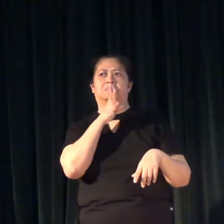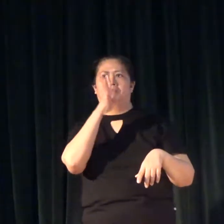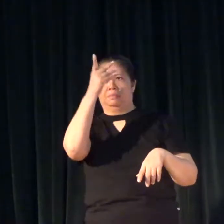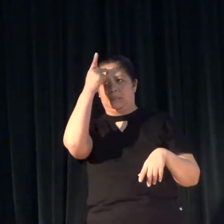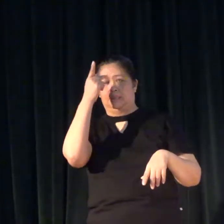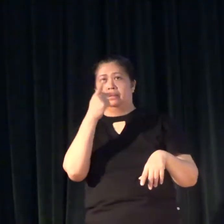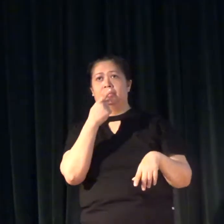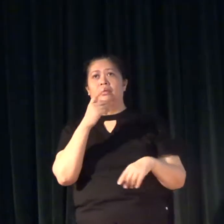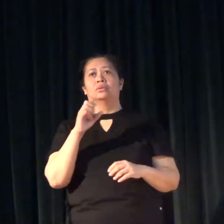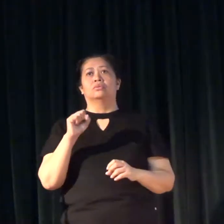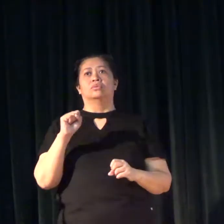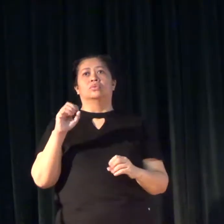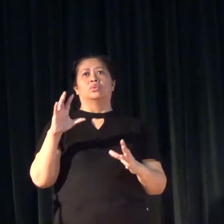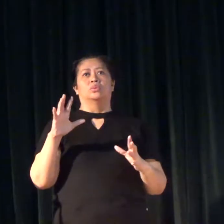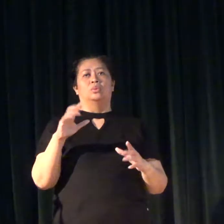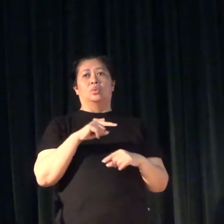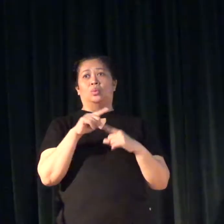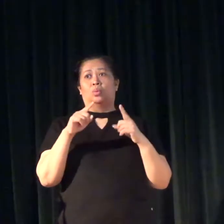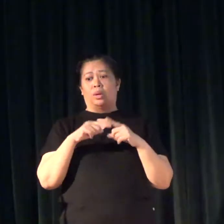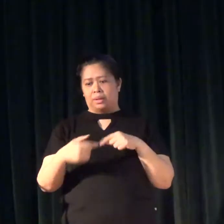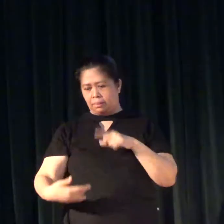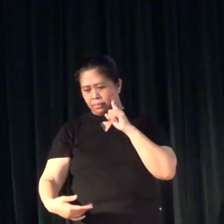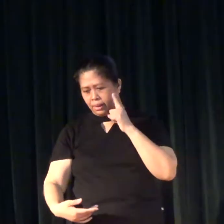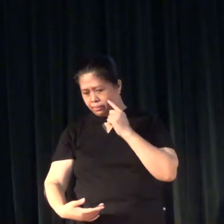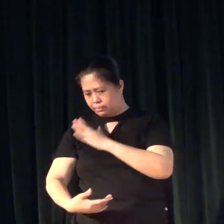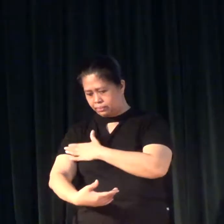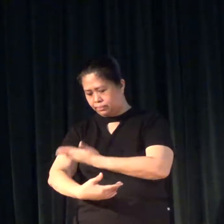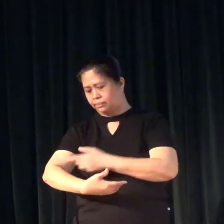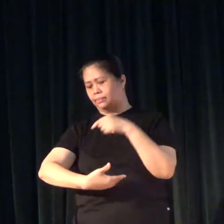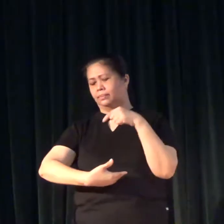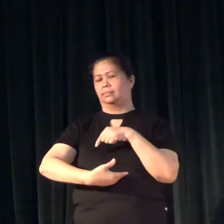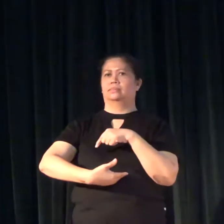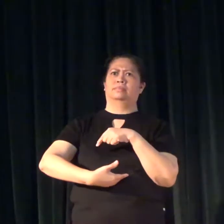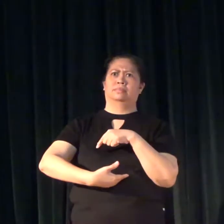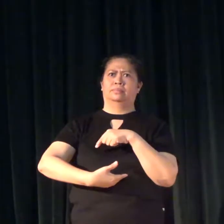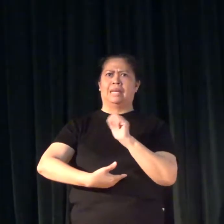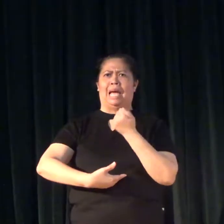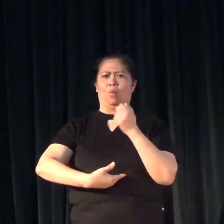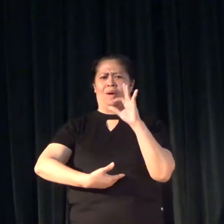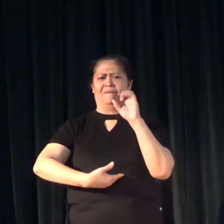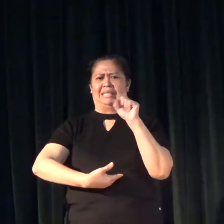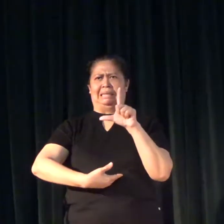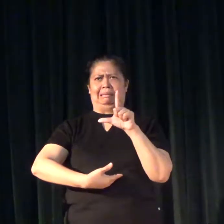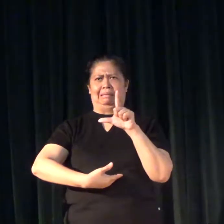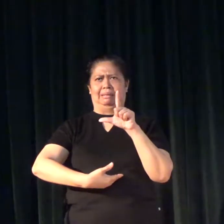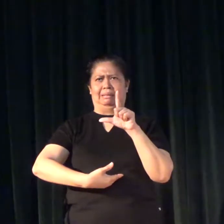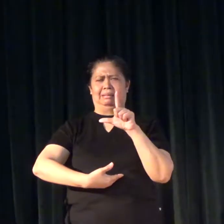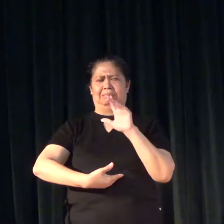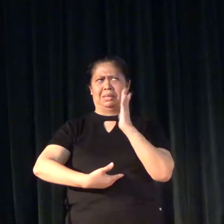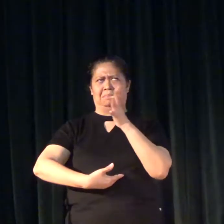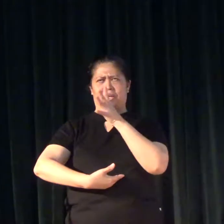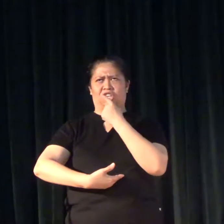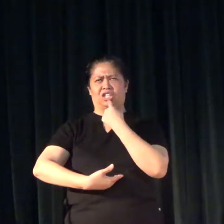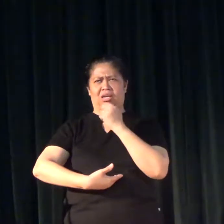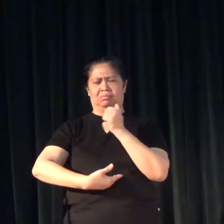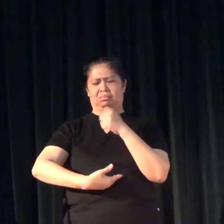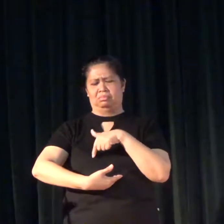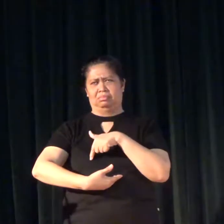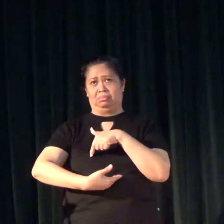And so when you have a deaf child, how can FSL be mother tongue?